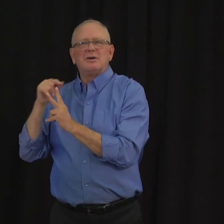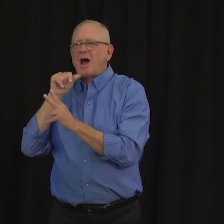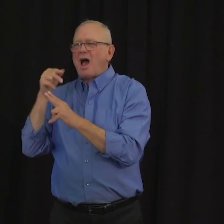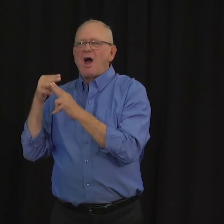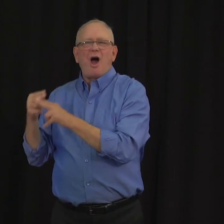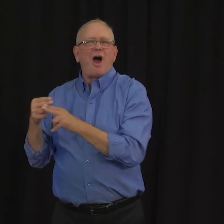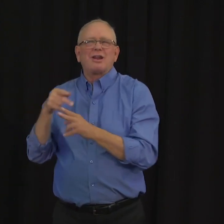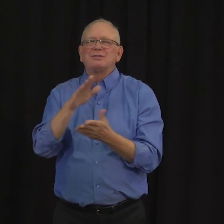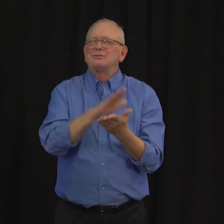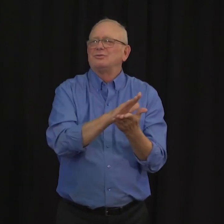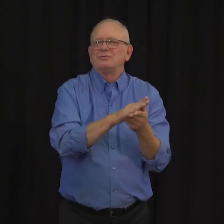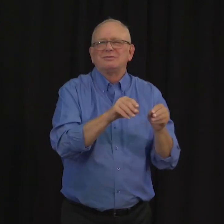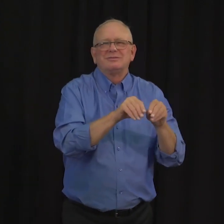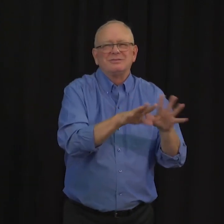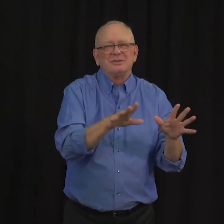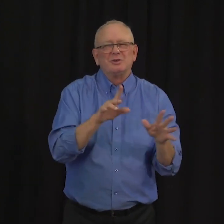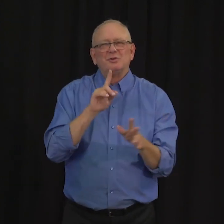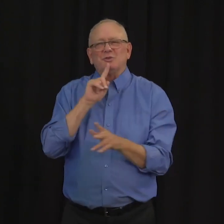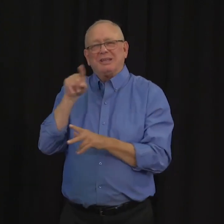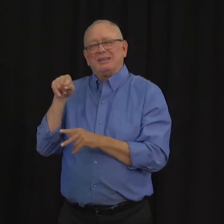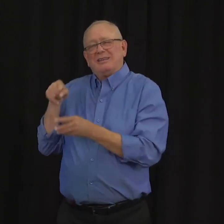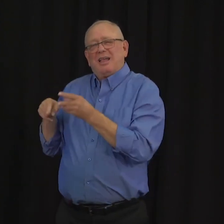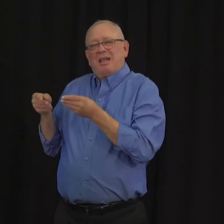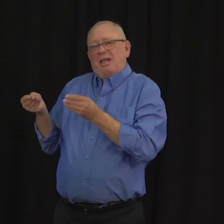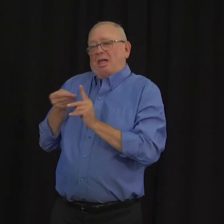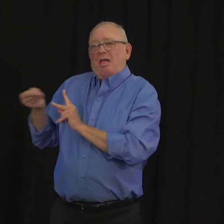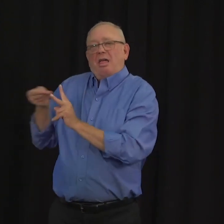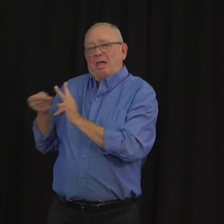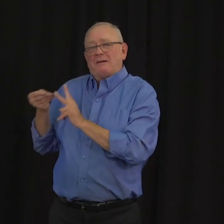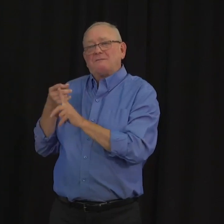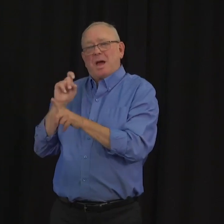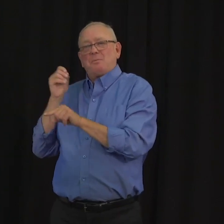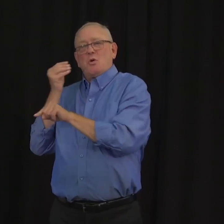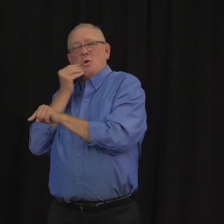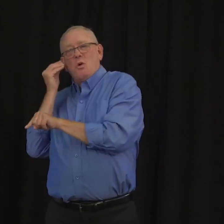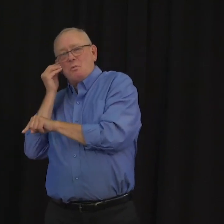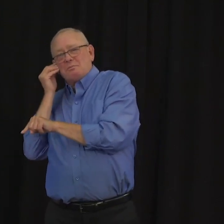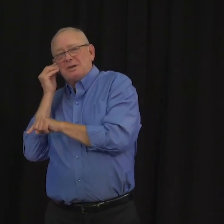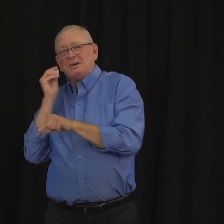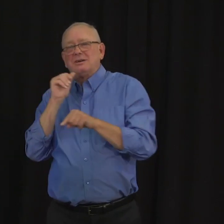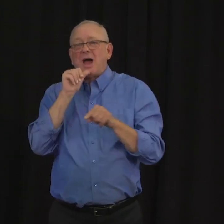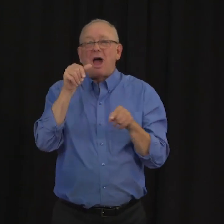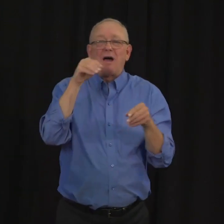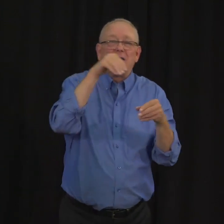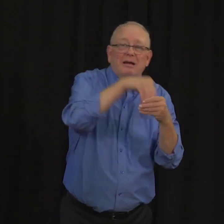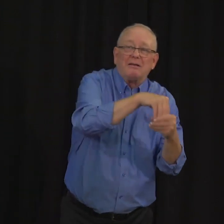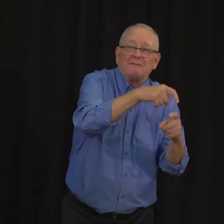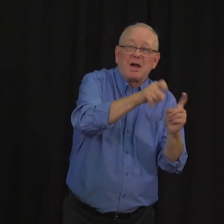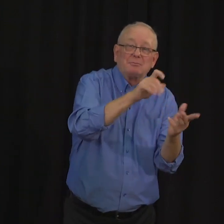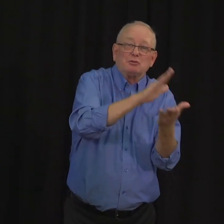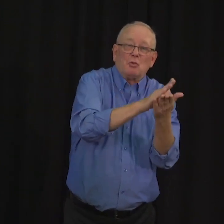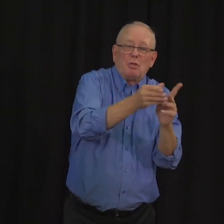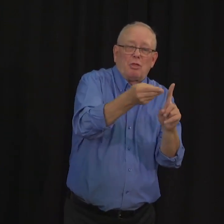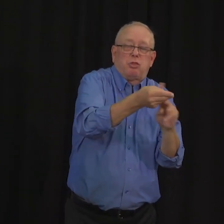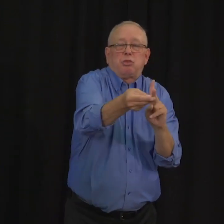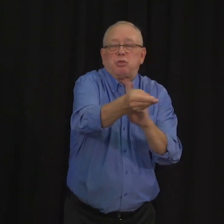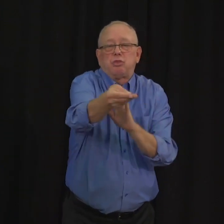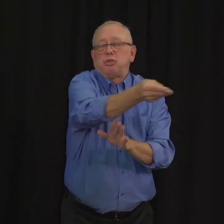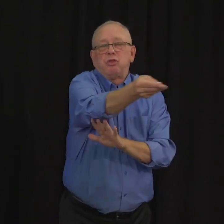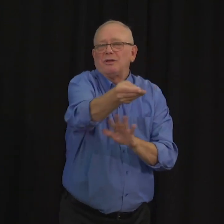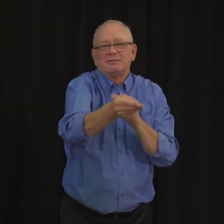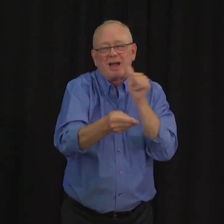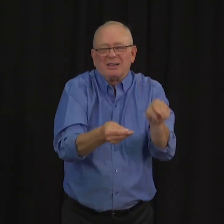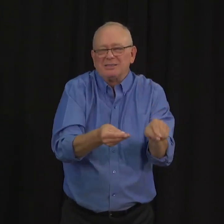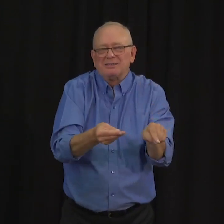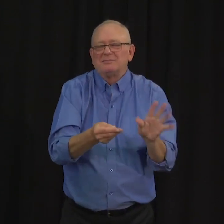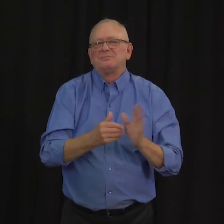the transmission event did not happen in the school, it happened in the home. Or if there are two cases again in a